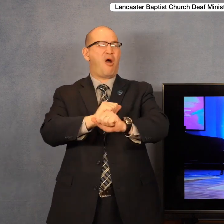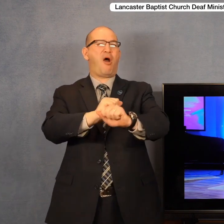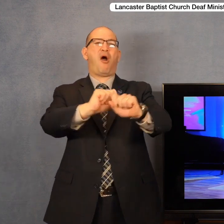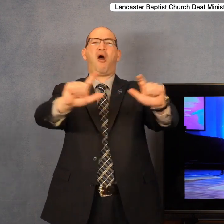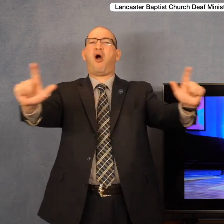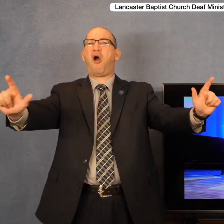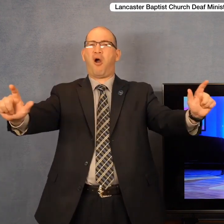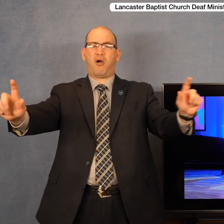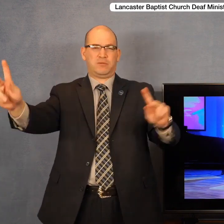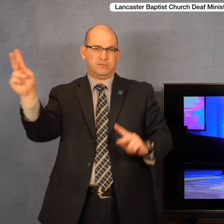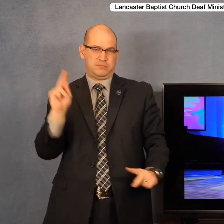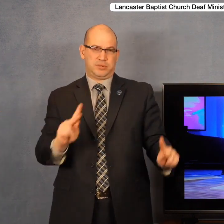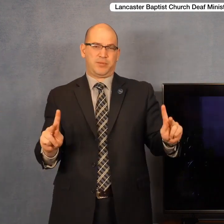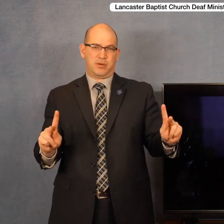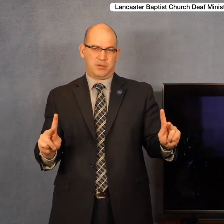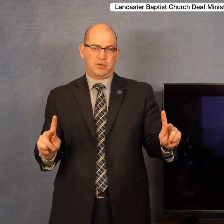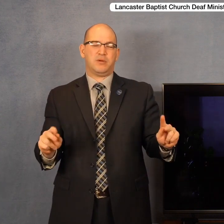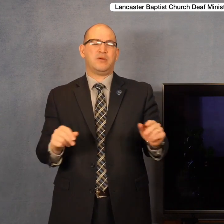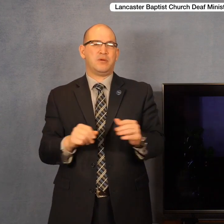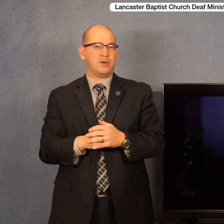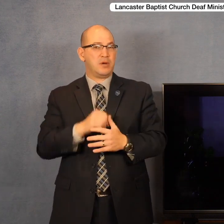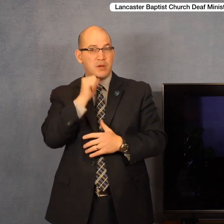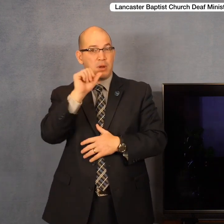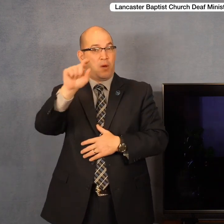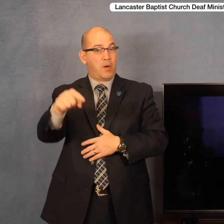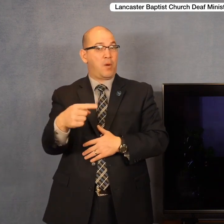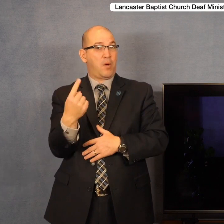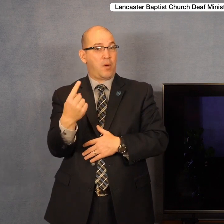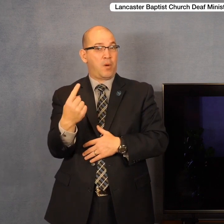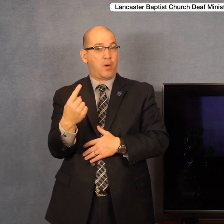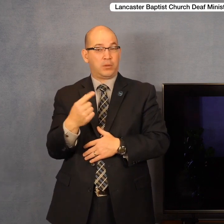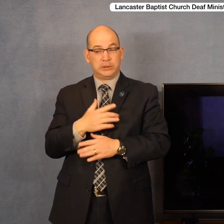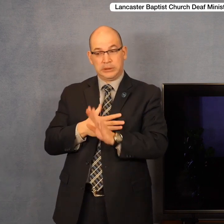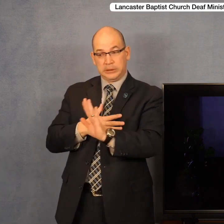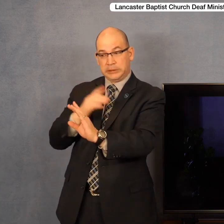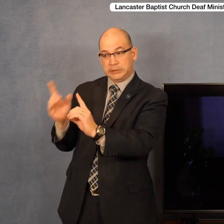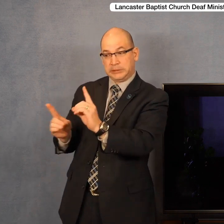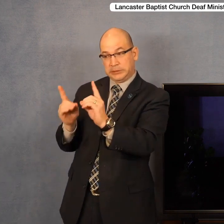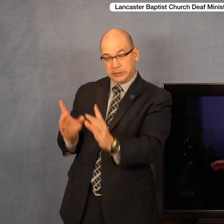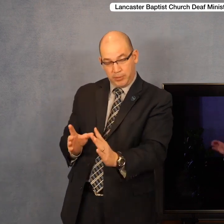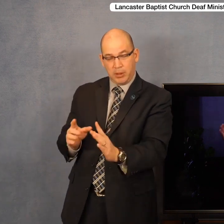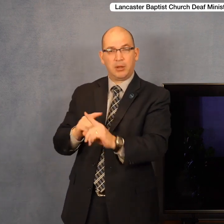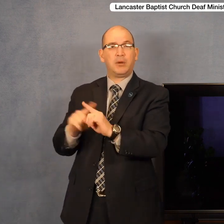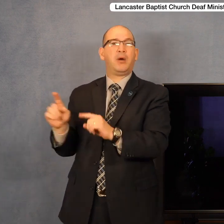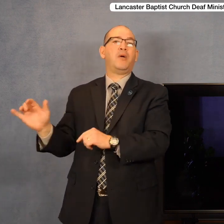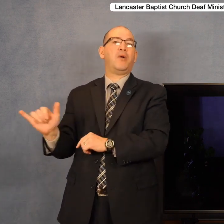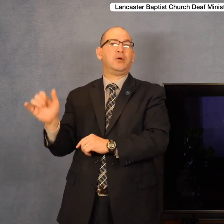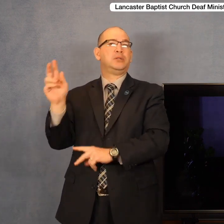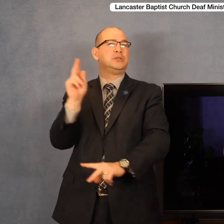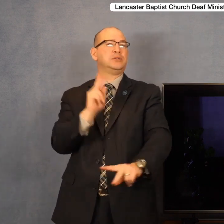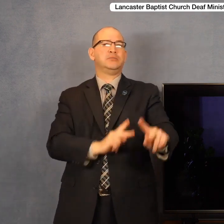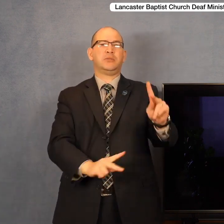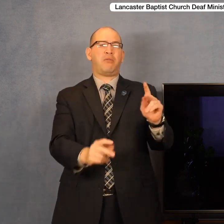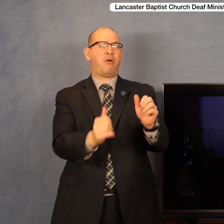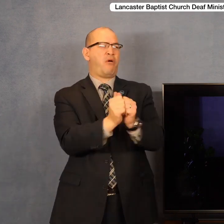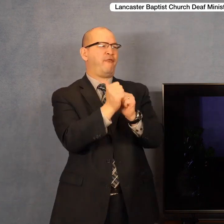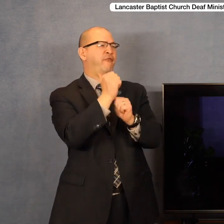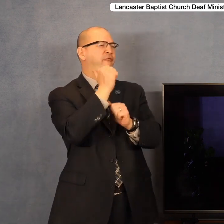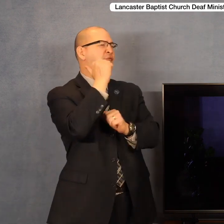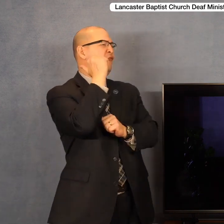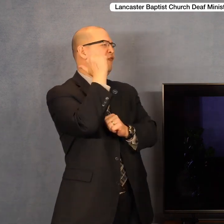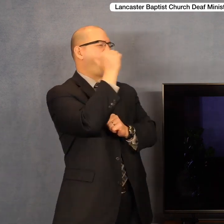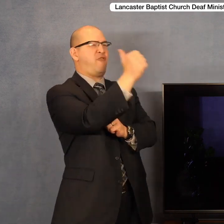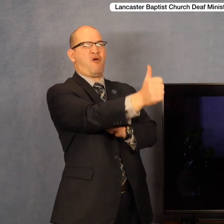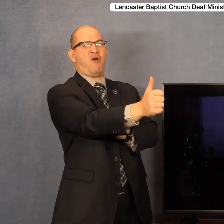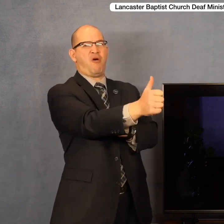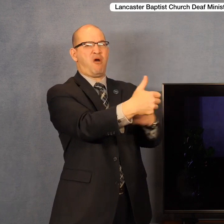society, for every person, not merely his dedicated disciples, but even people that were far away from him